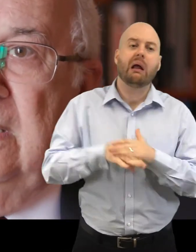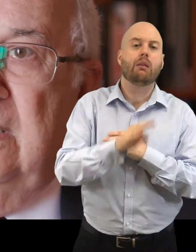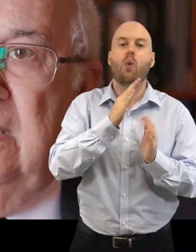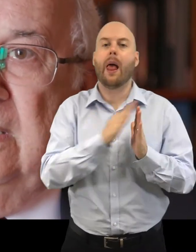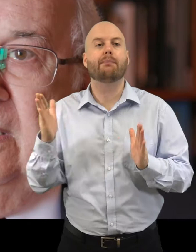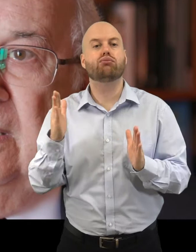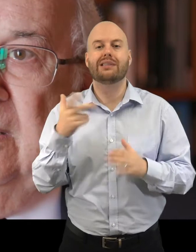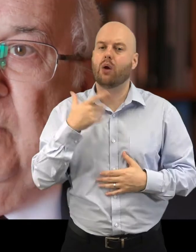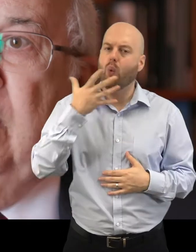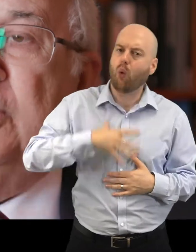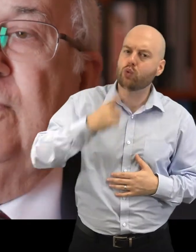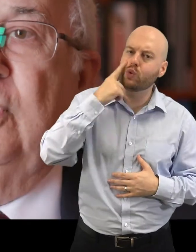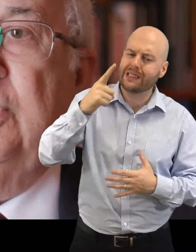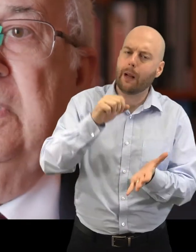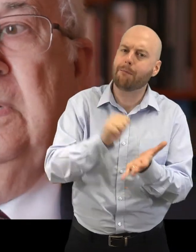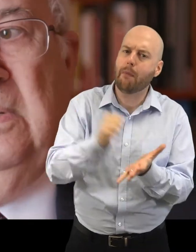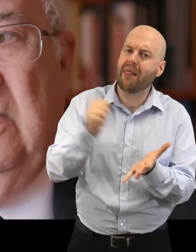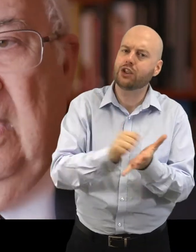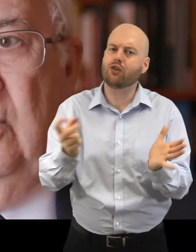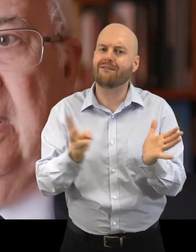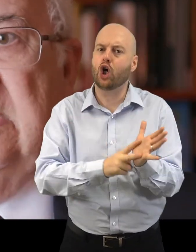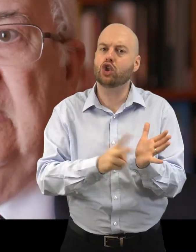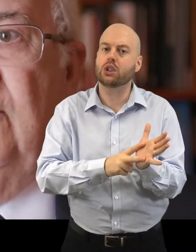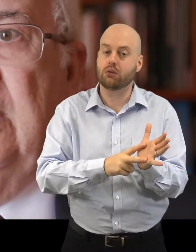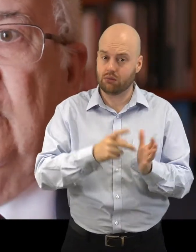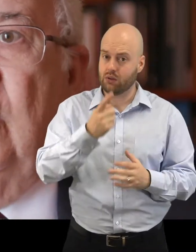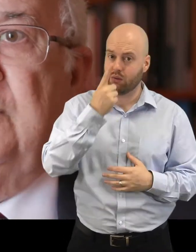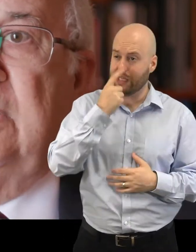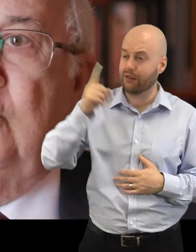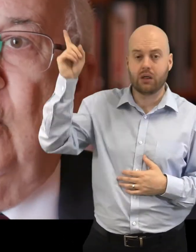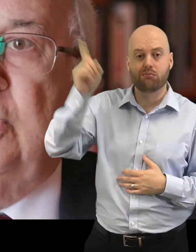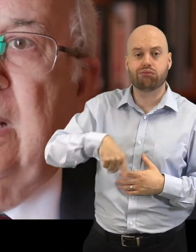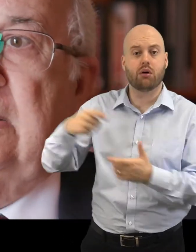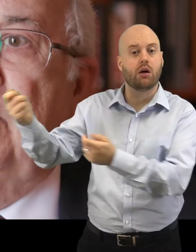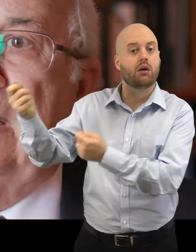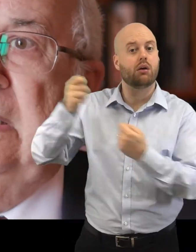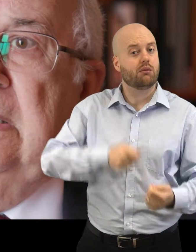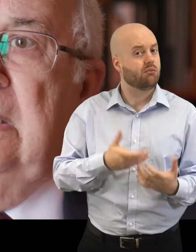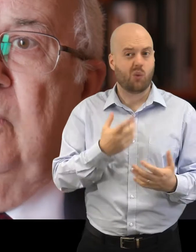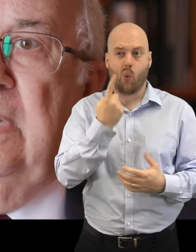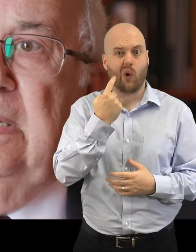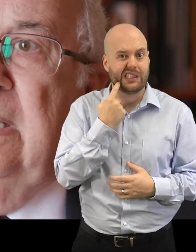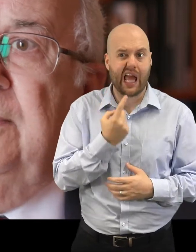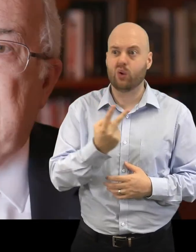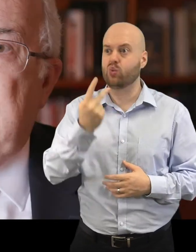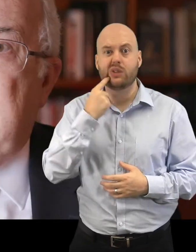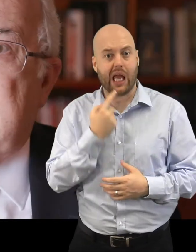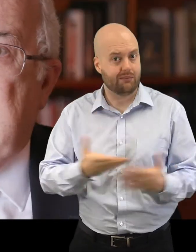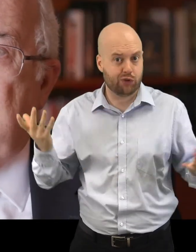published version, well, you can send for it on the off-site storage and get it back within a day. Is that a